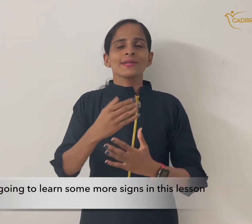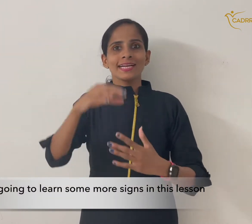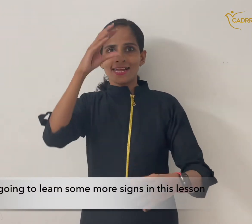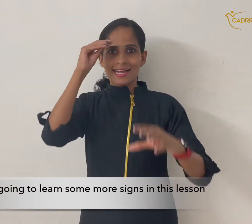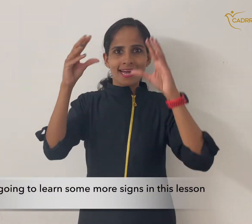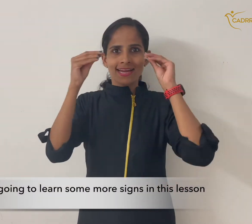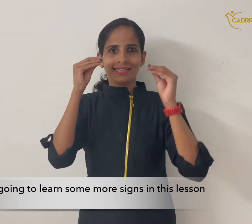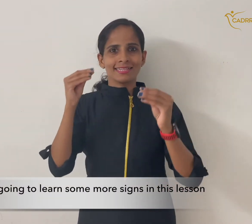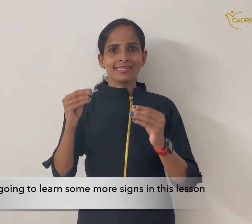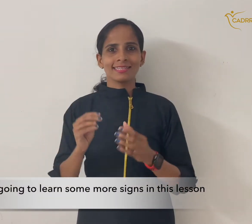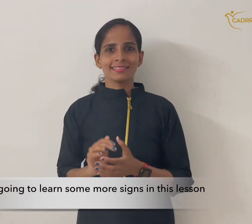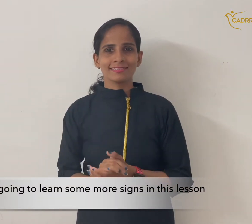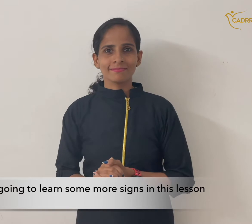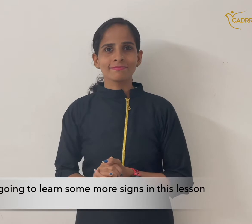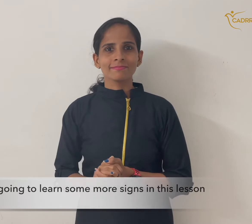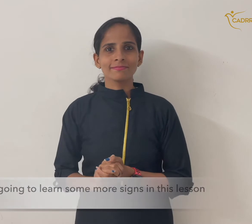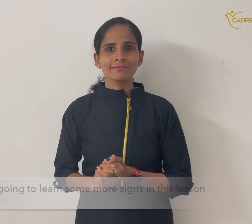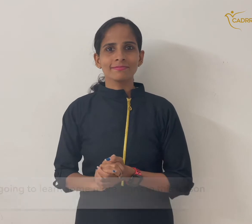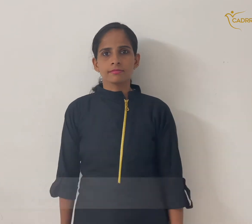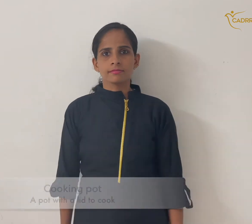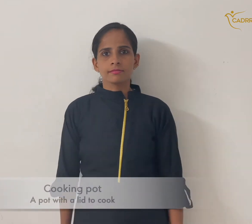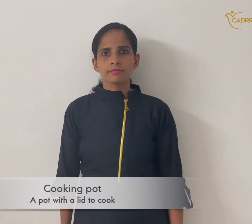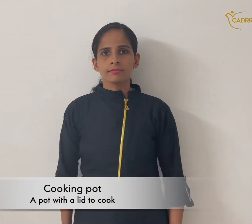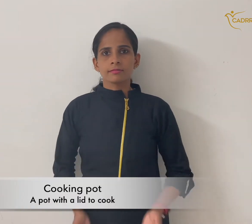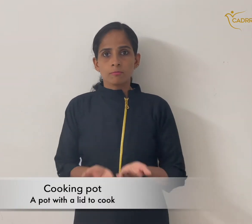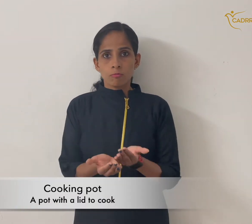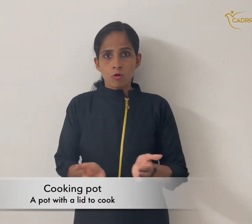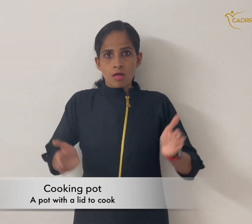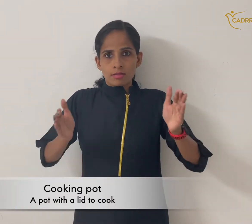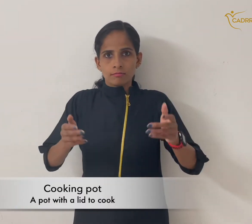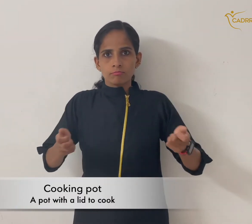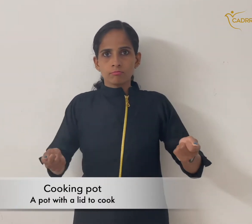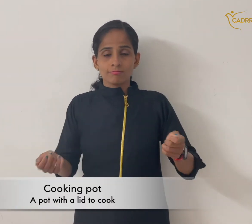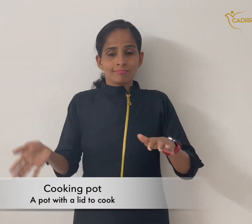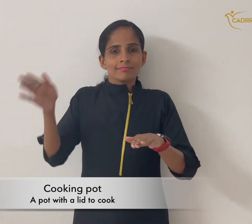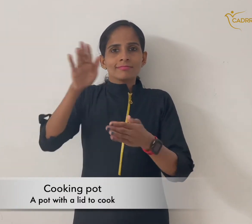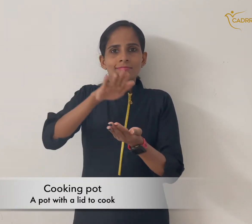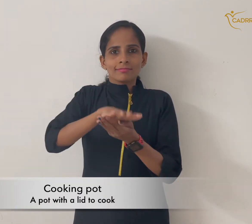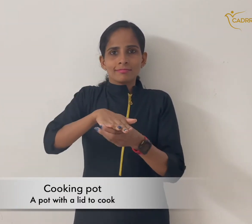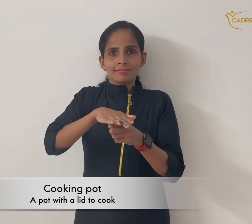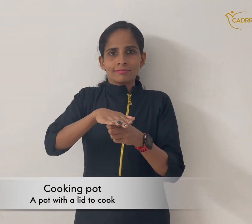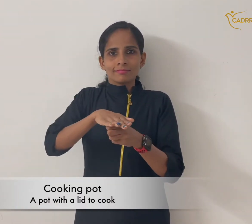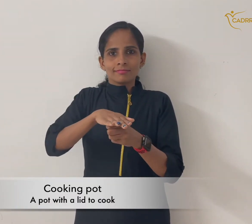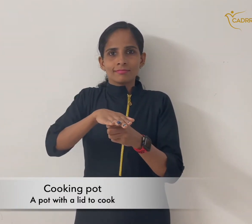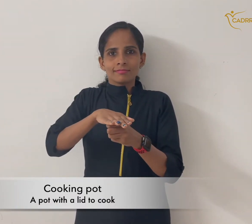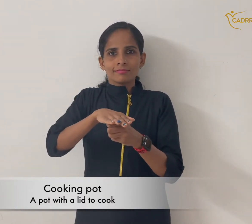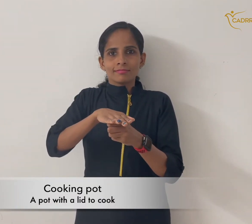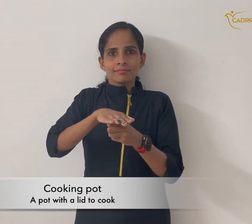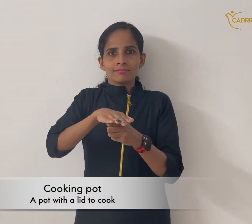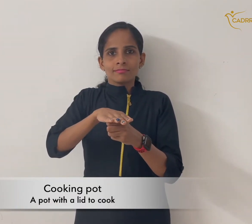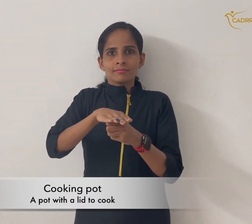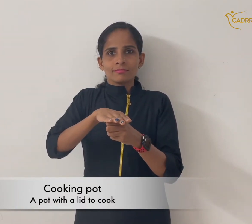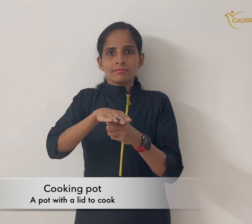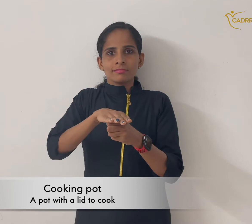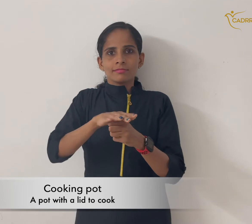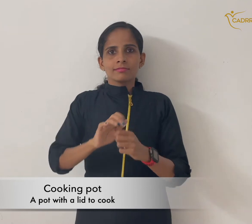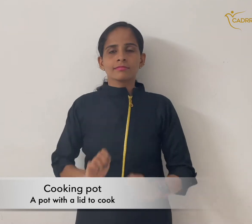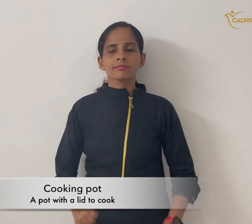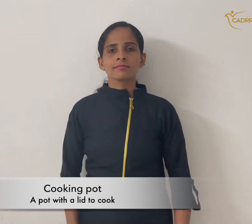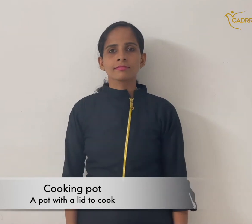cooking pot a